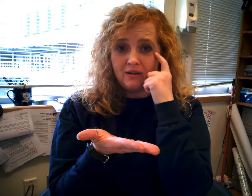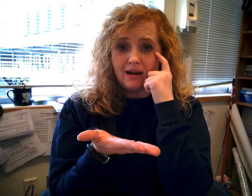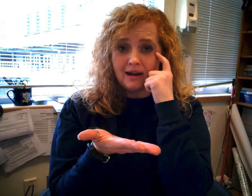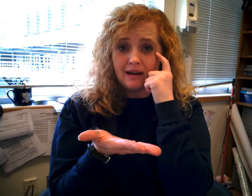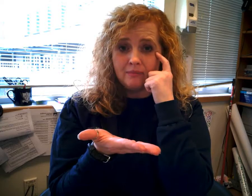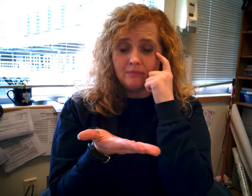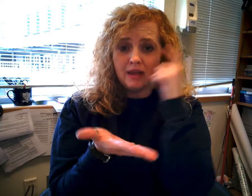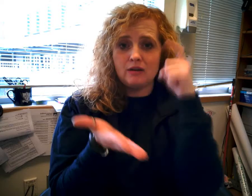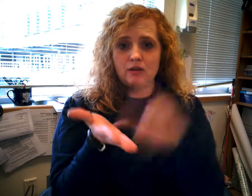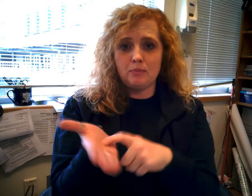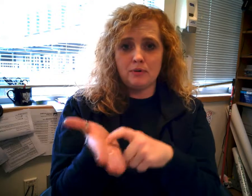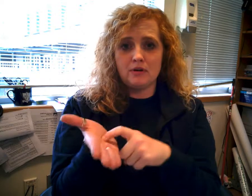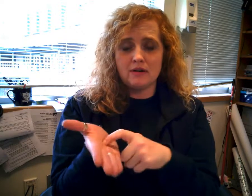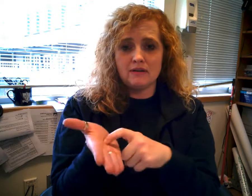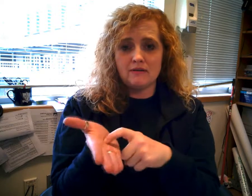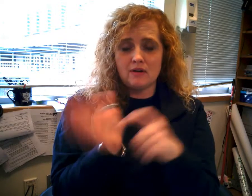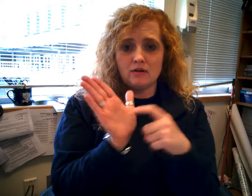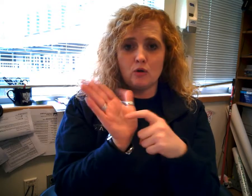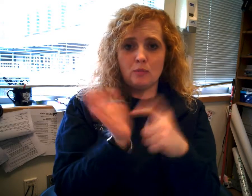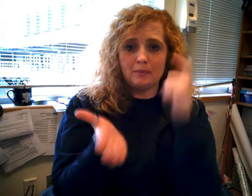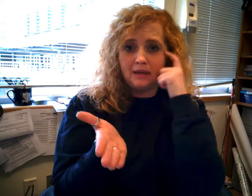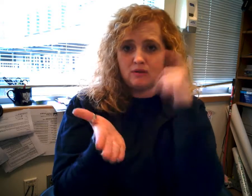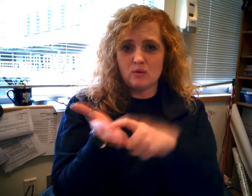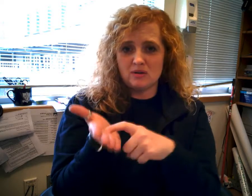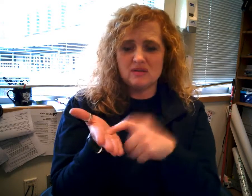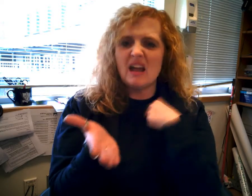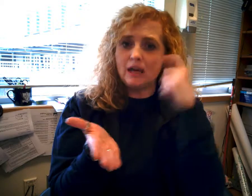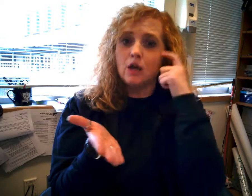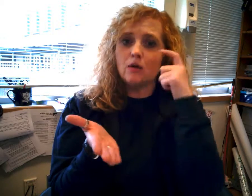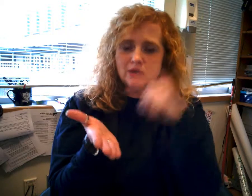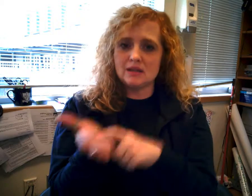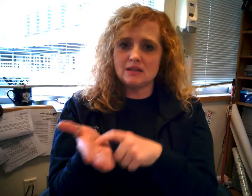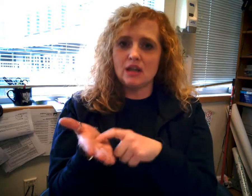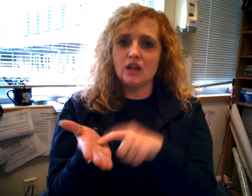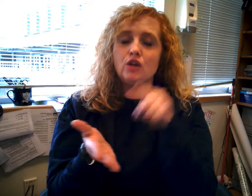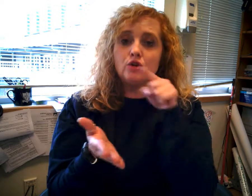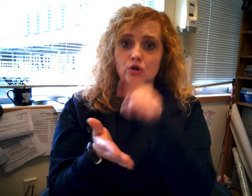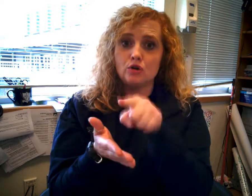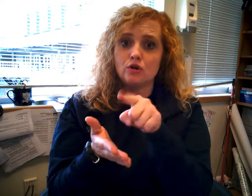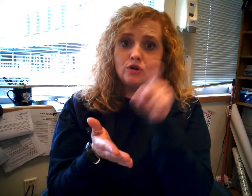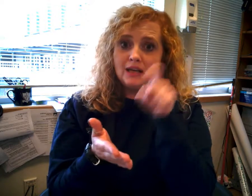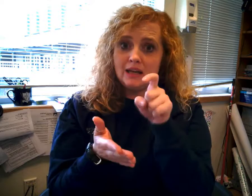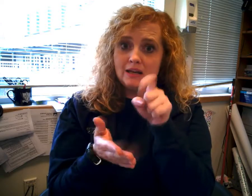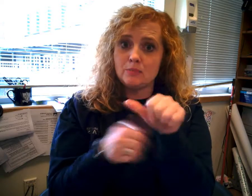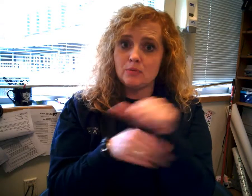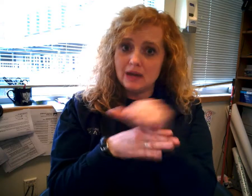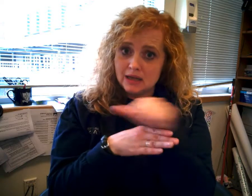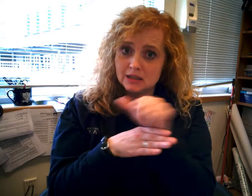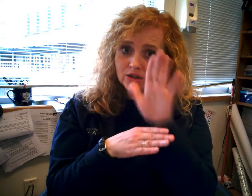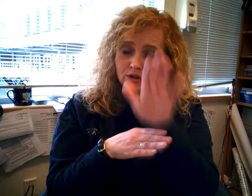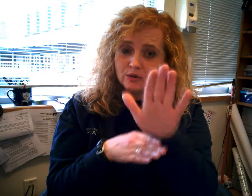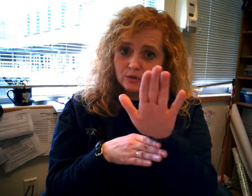eye. And then you put it on the, on the open B. Notice. I noticed that you're needing to practice your